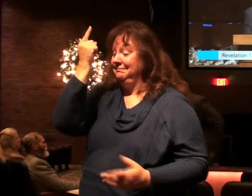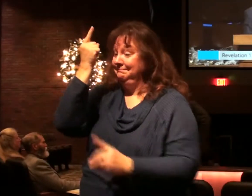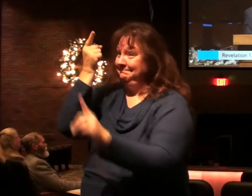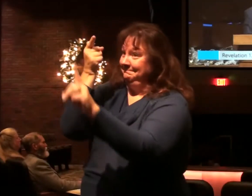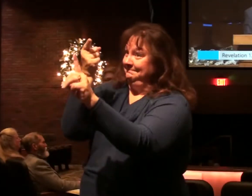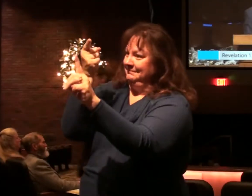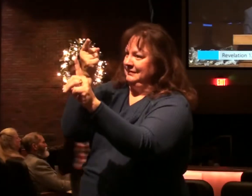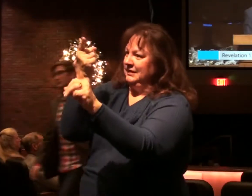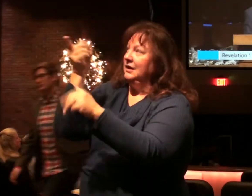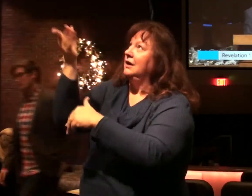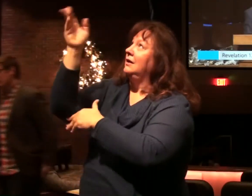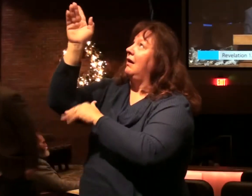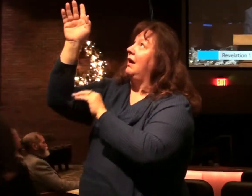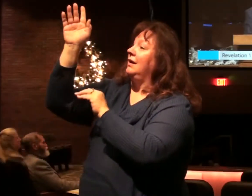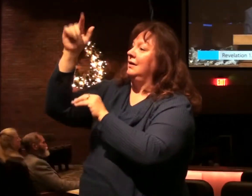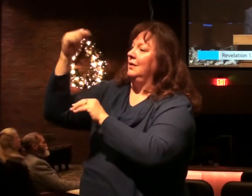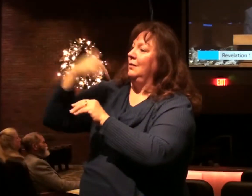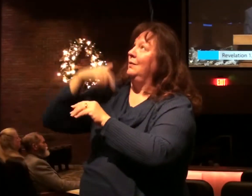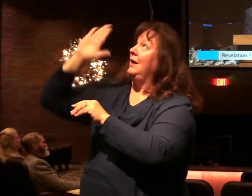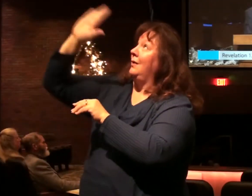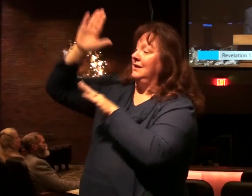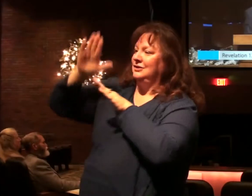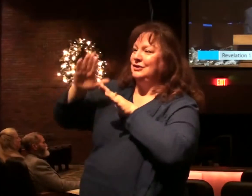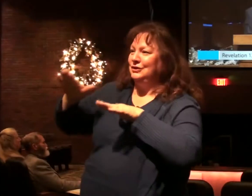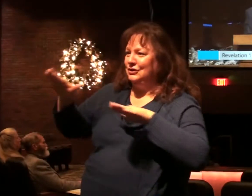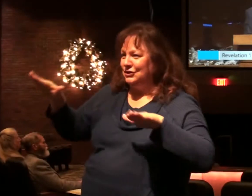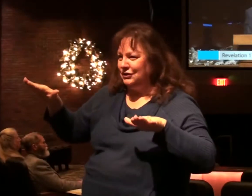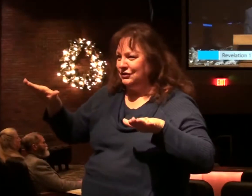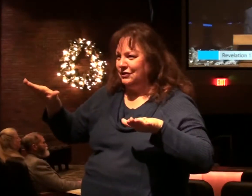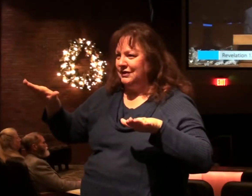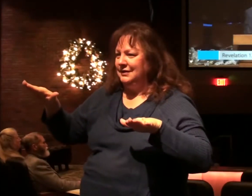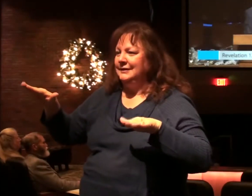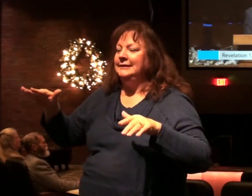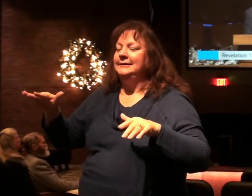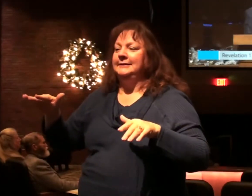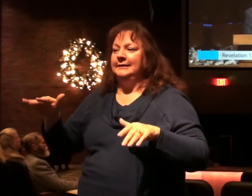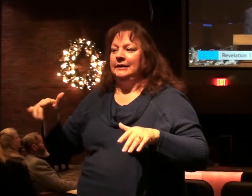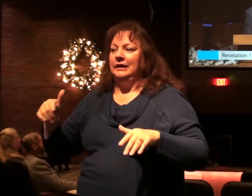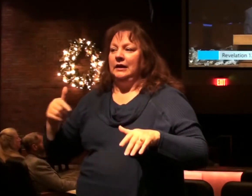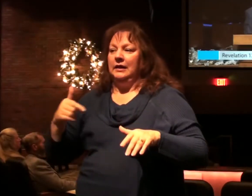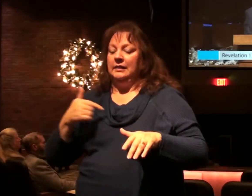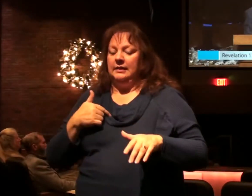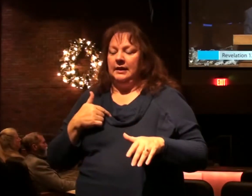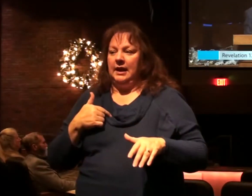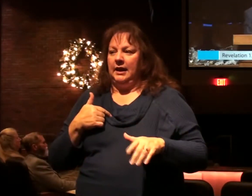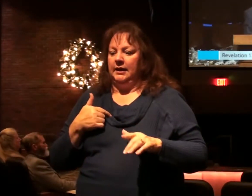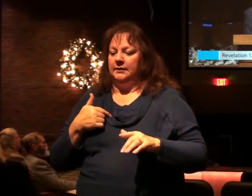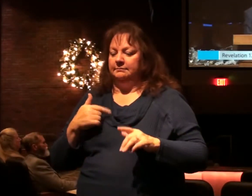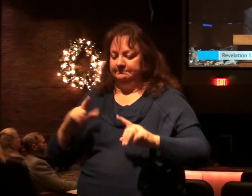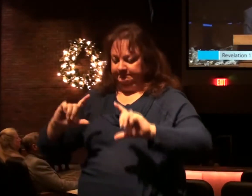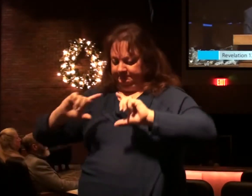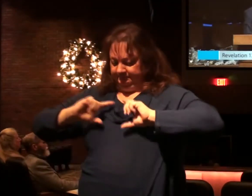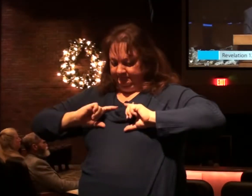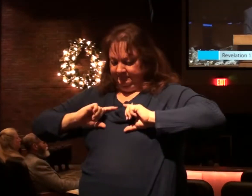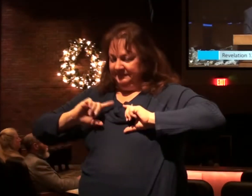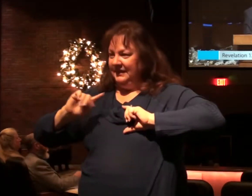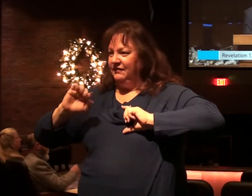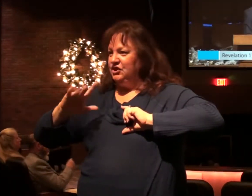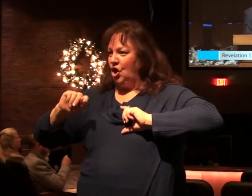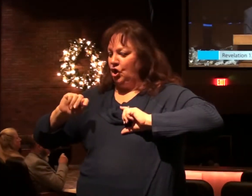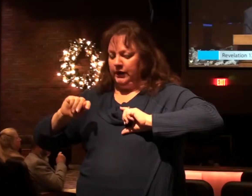We are God's children. That makes you a marked enemy of the devil.